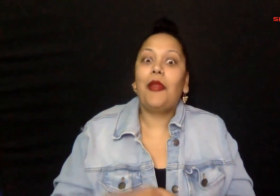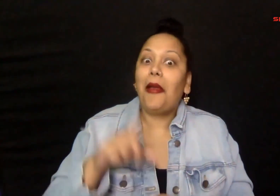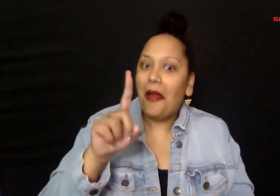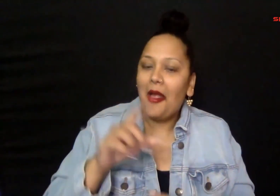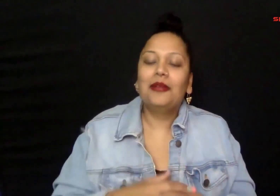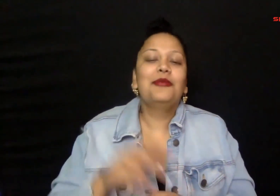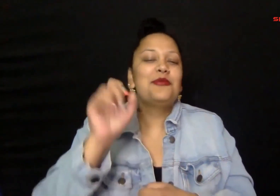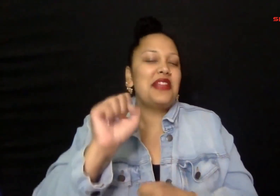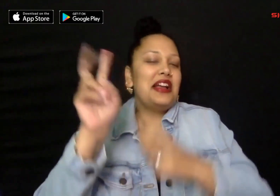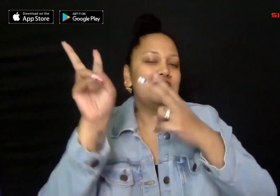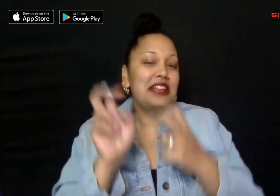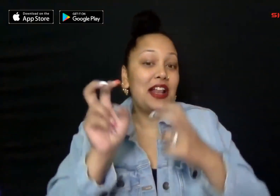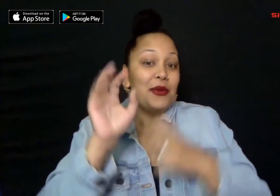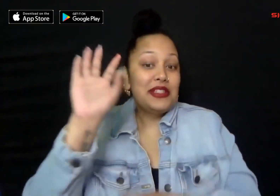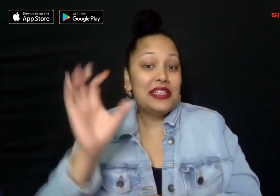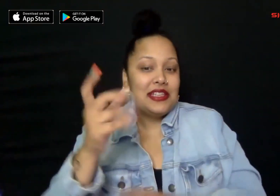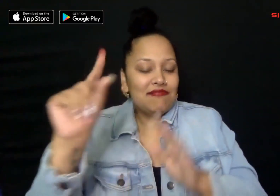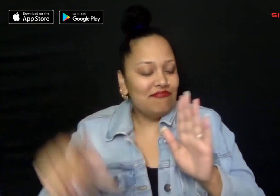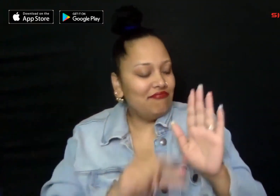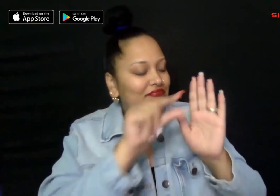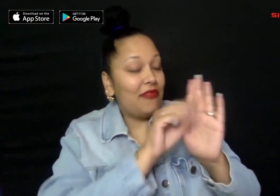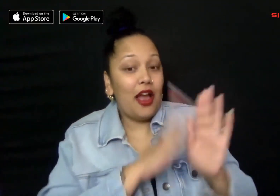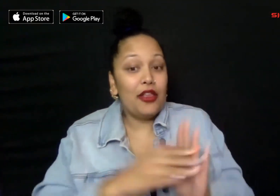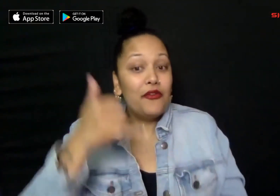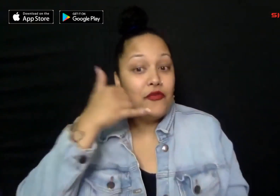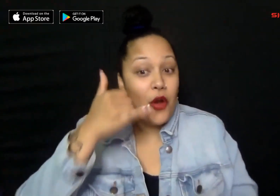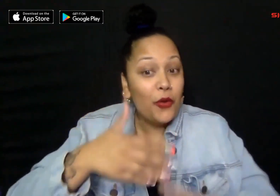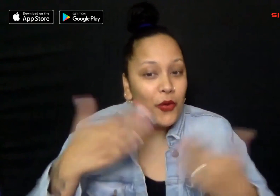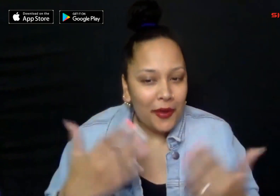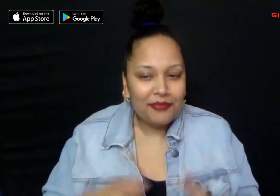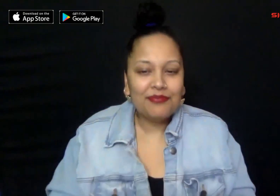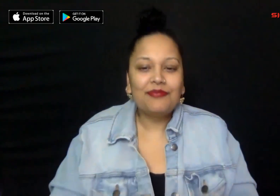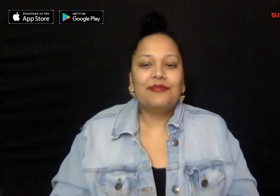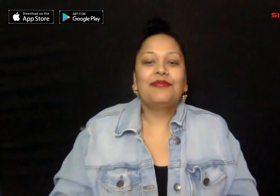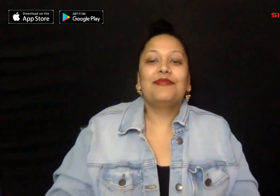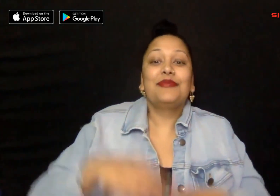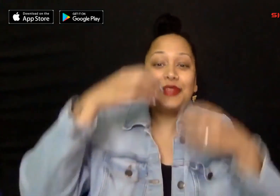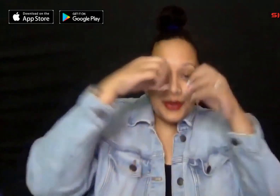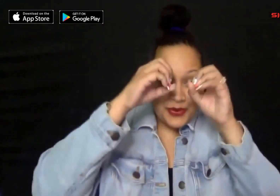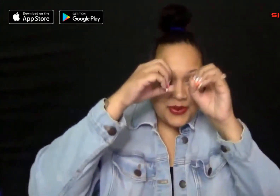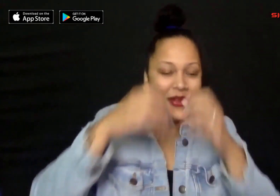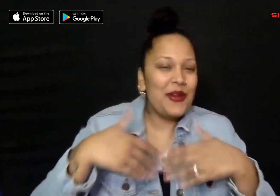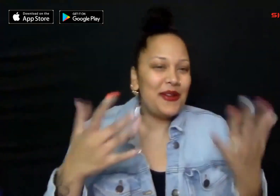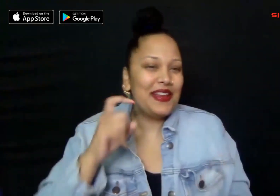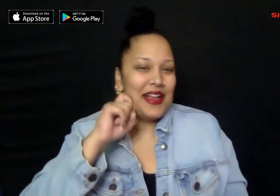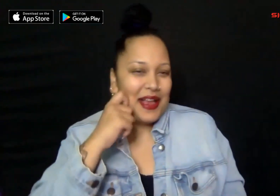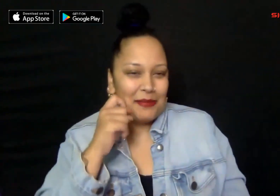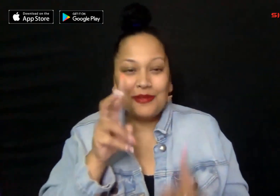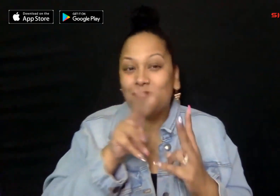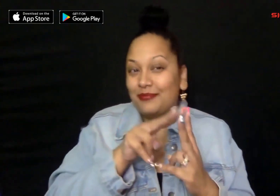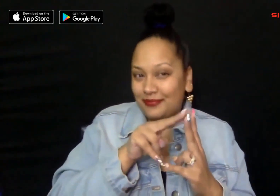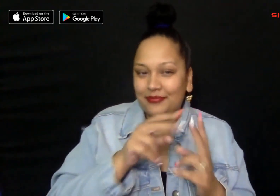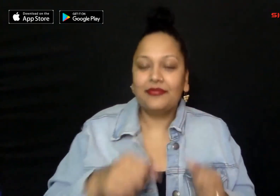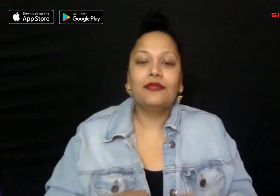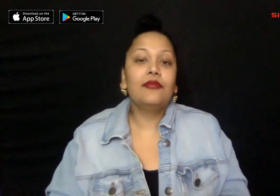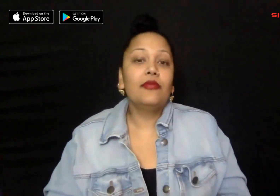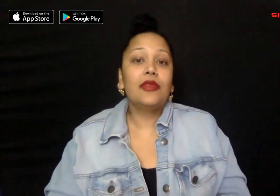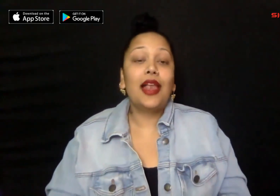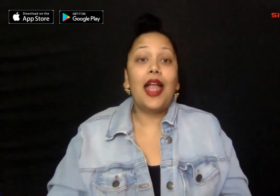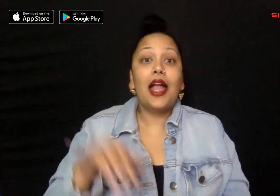You can download the Sign One News app By heading to the App Store Or Google Play Store